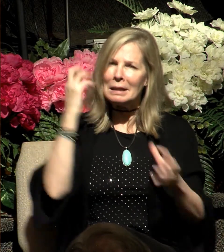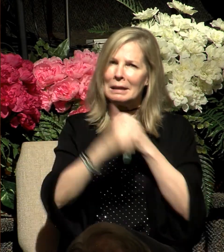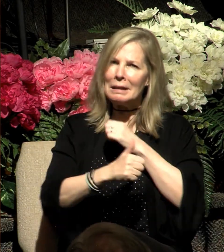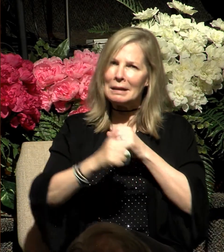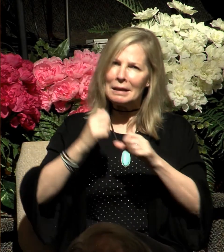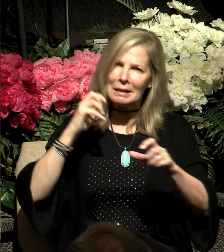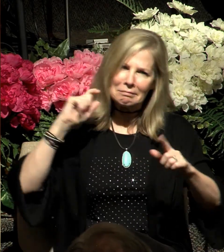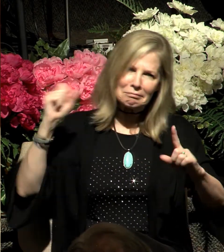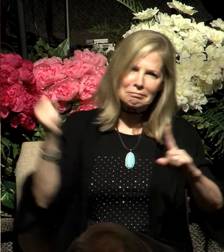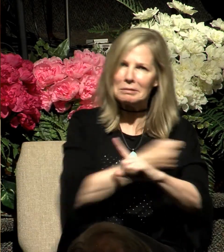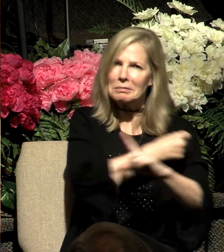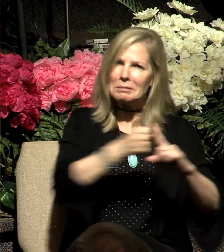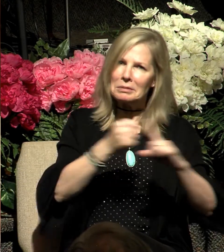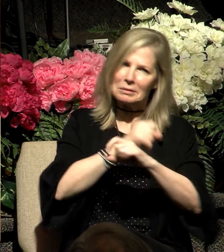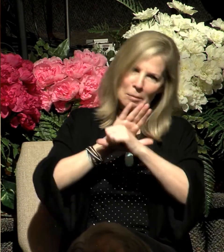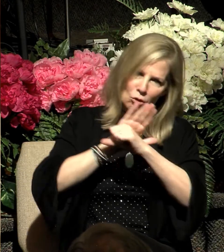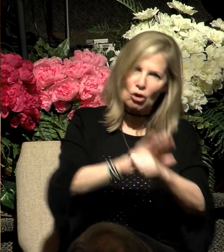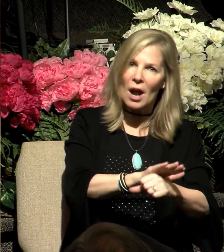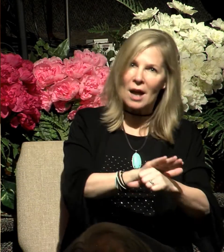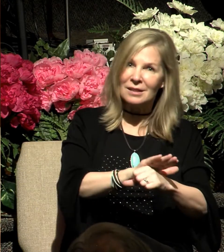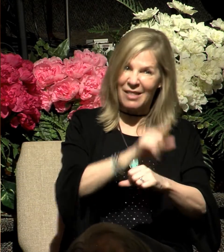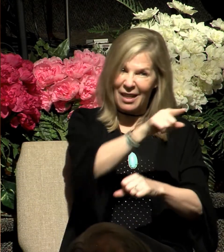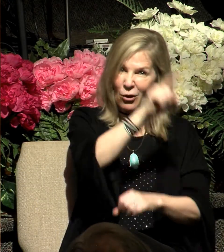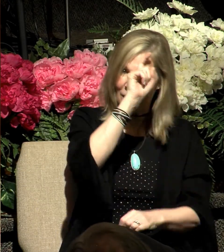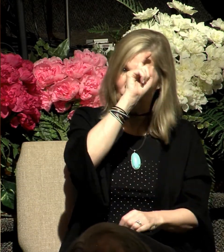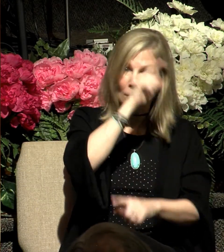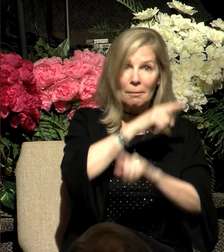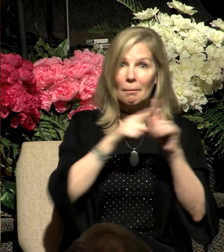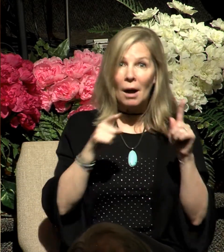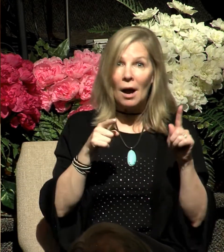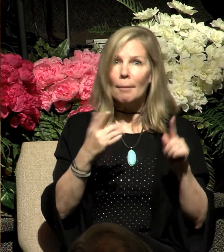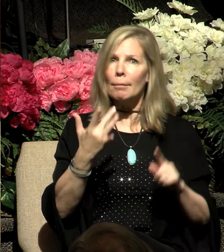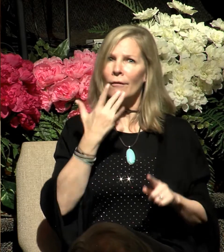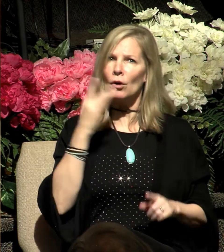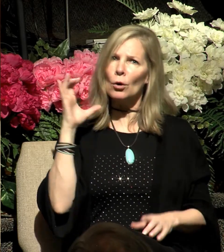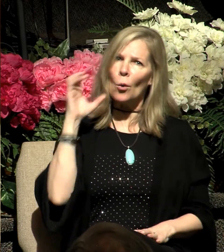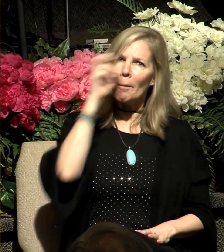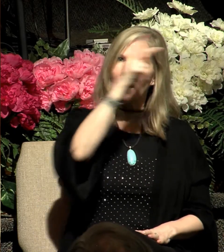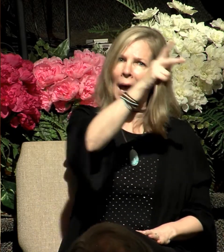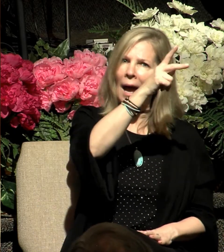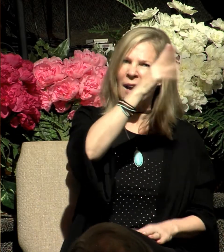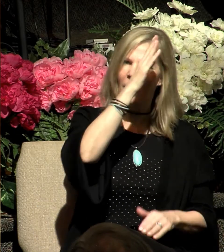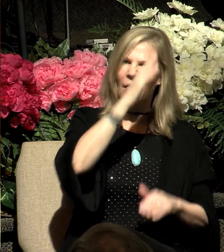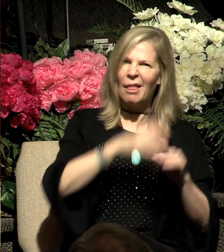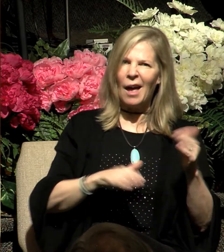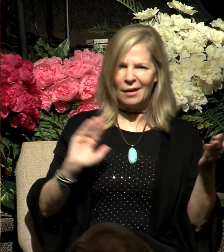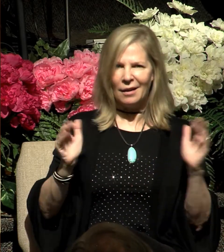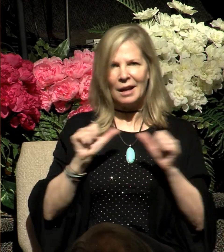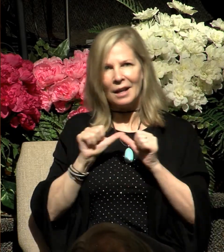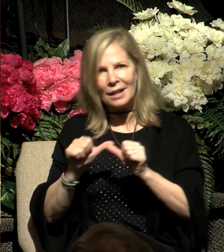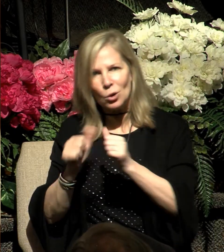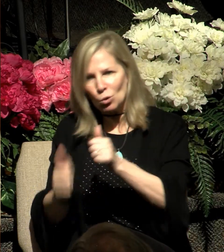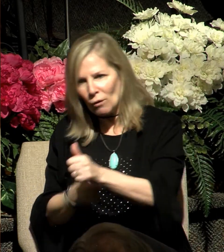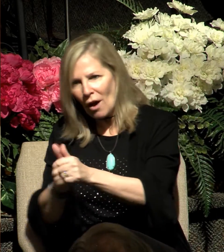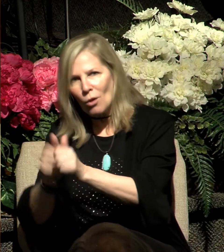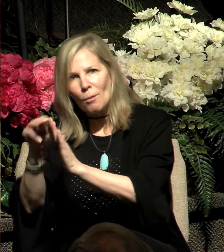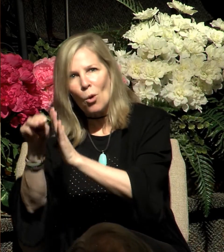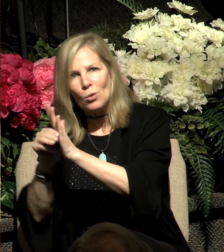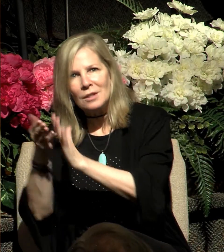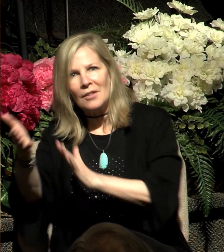in Egypt, they felt it would be better to go back there than to continue following Moses in the wilderness and obeying